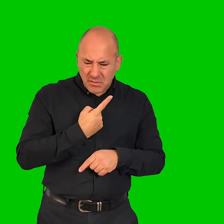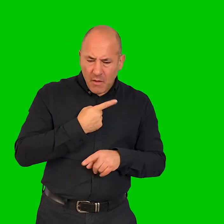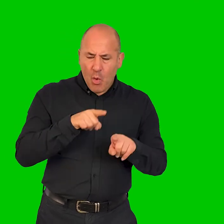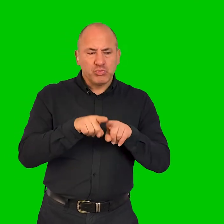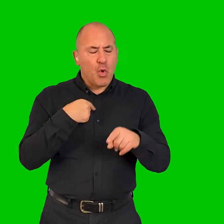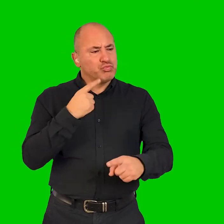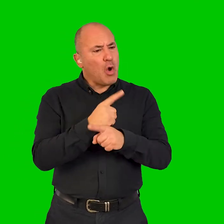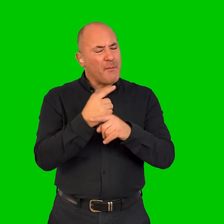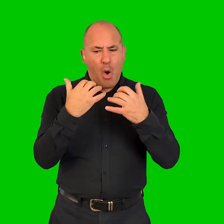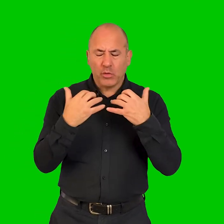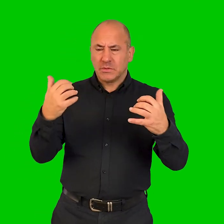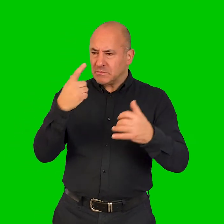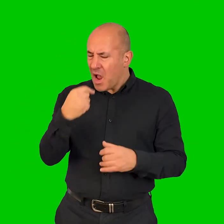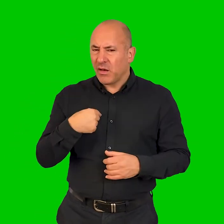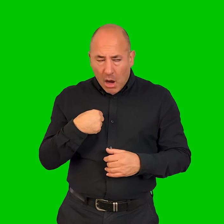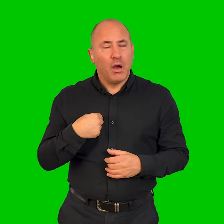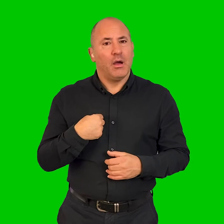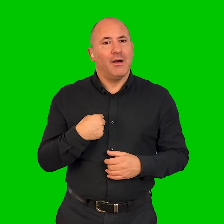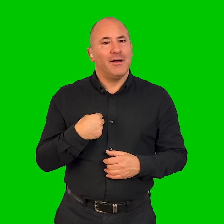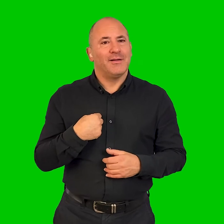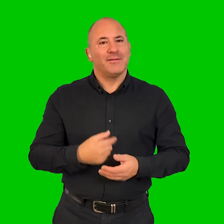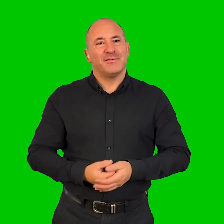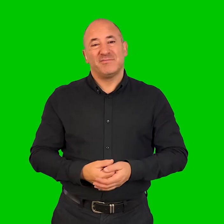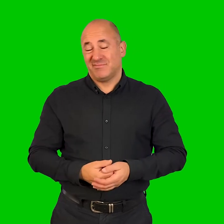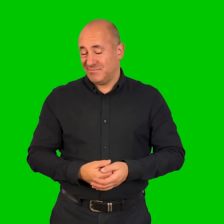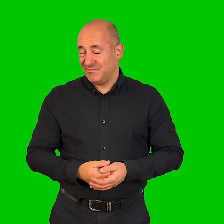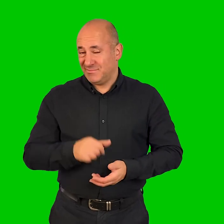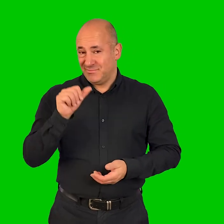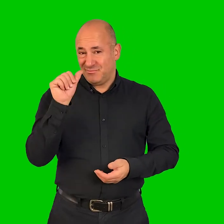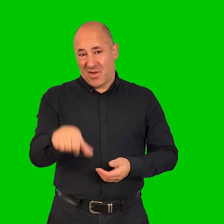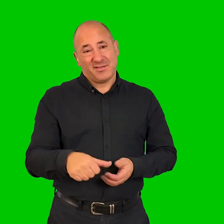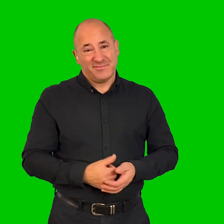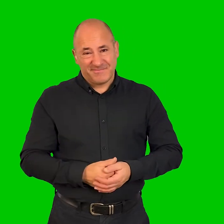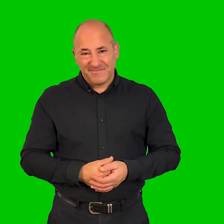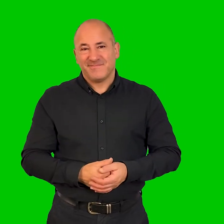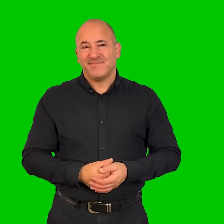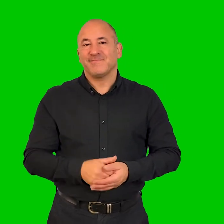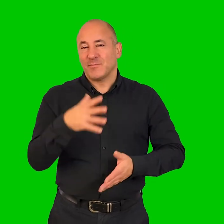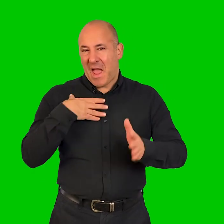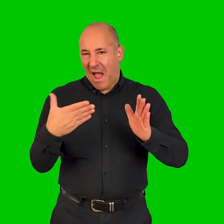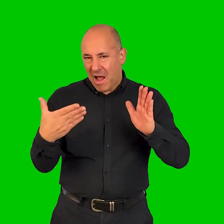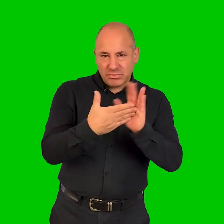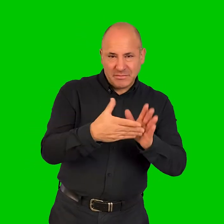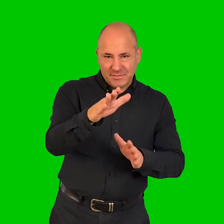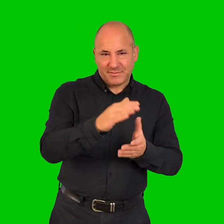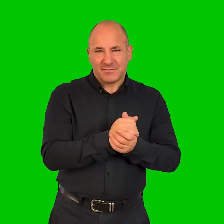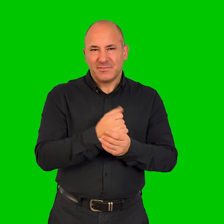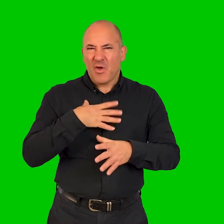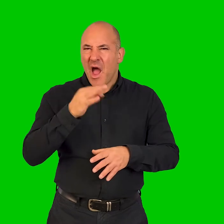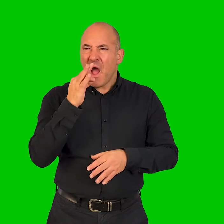that conversation both about myself and the needs of my audience, you know. Absolutely. And I think further to that, I just wanted to ask you,